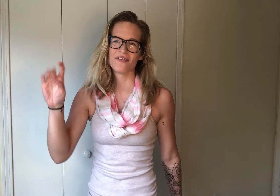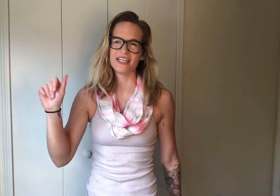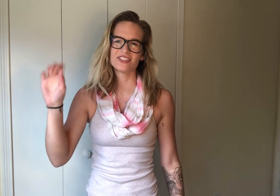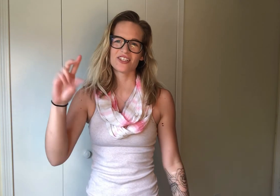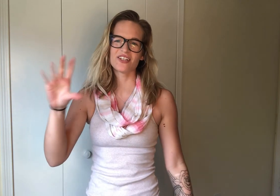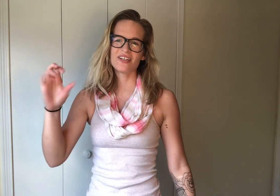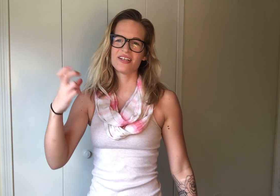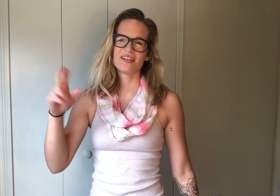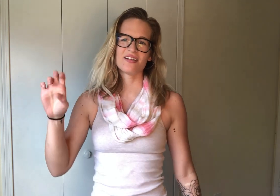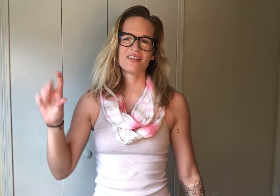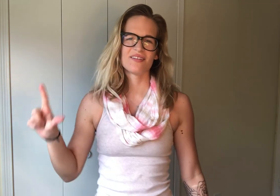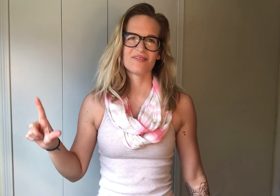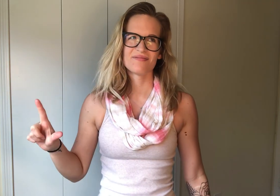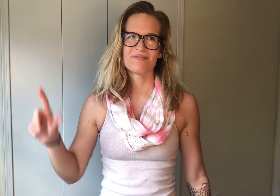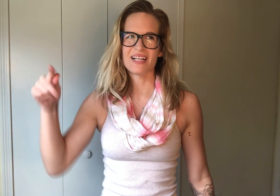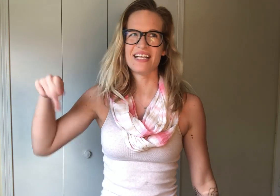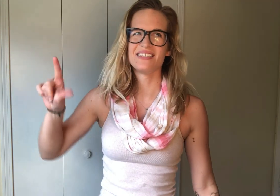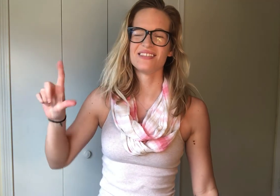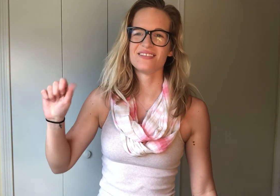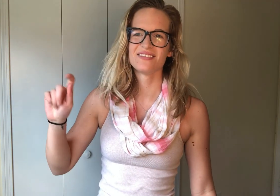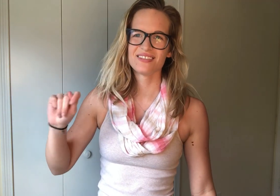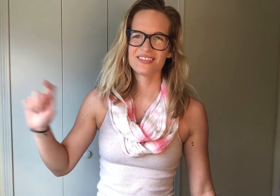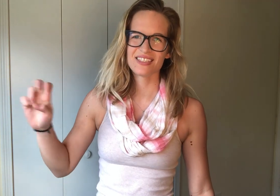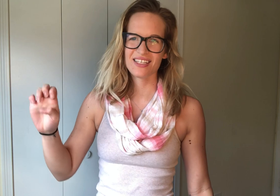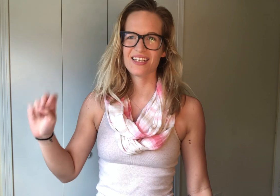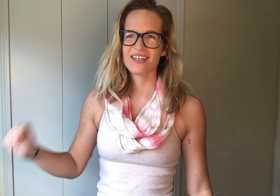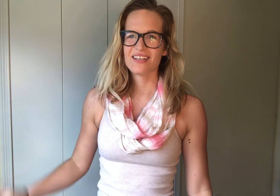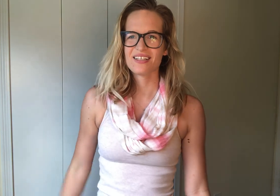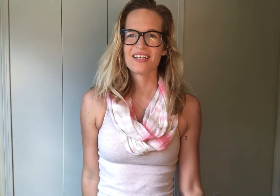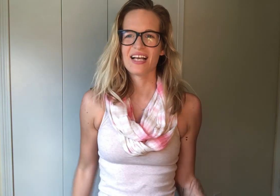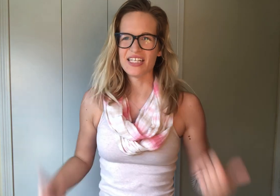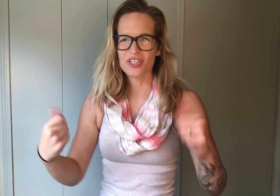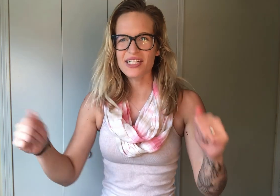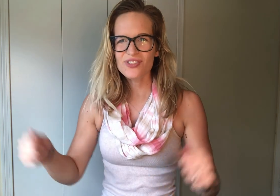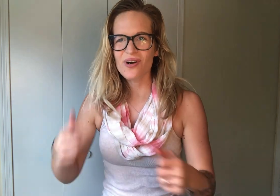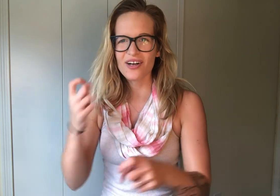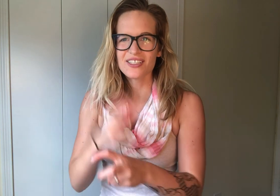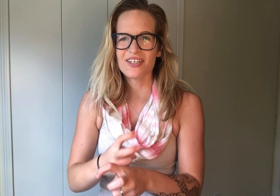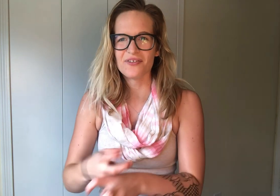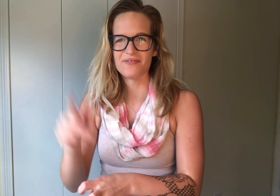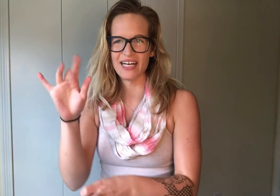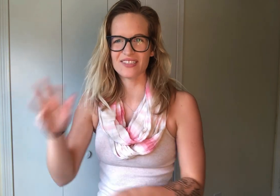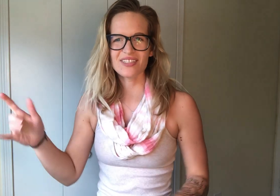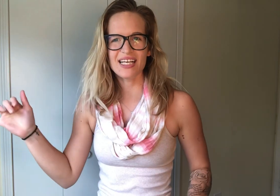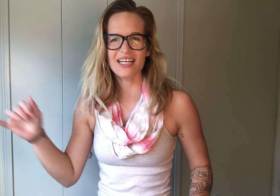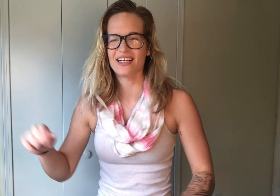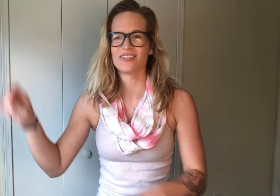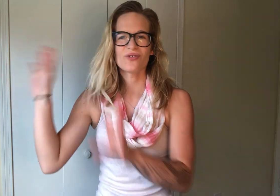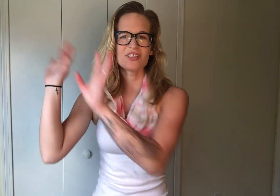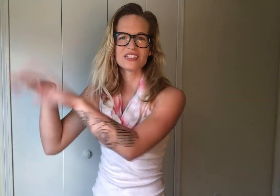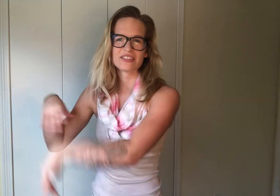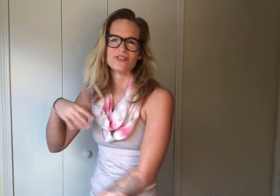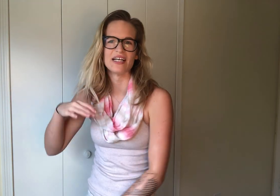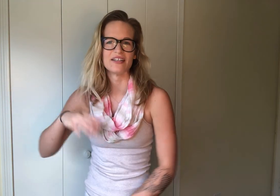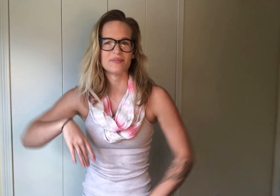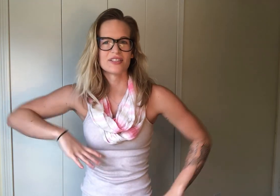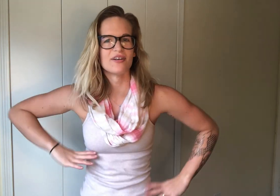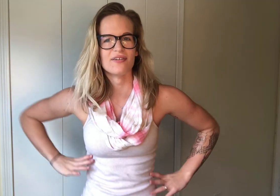Rachel Platton. I tried too hard to go fast with that and I totally just threw that up, so